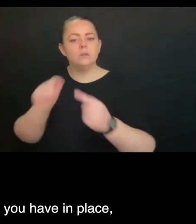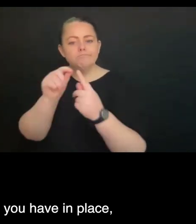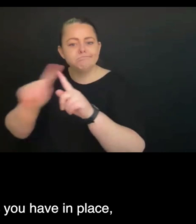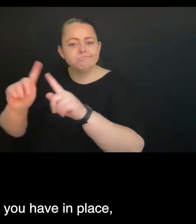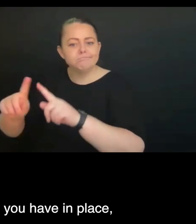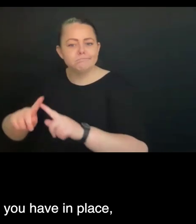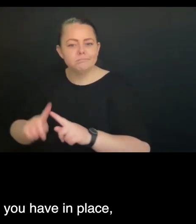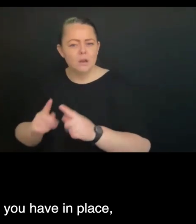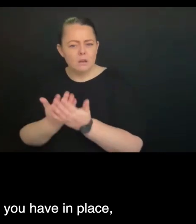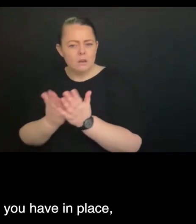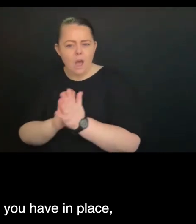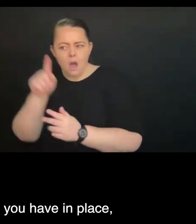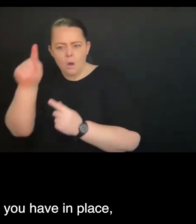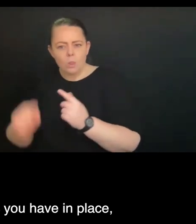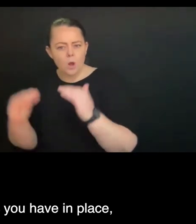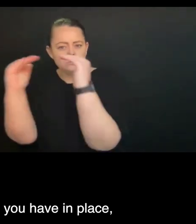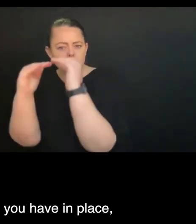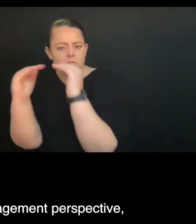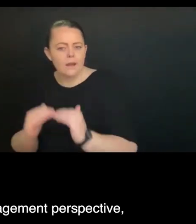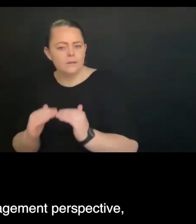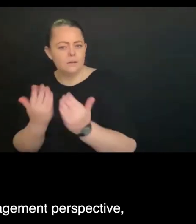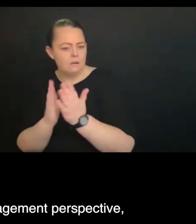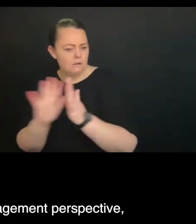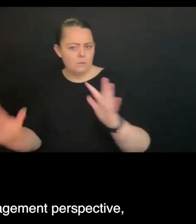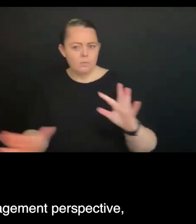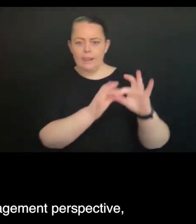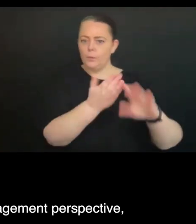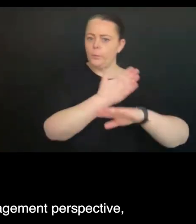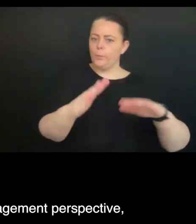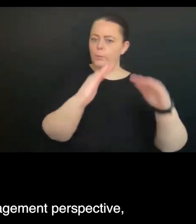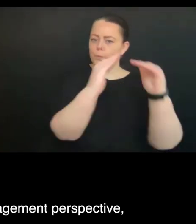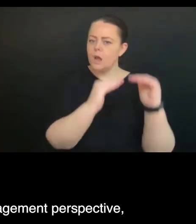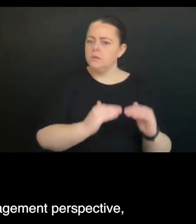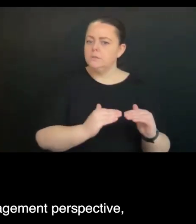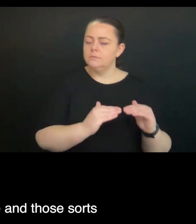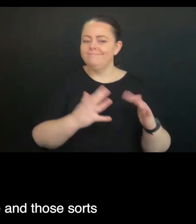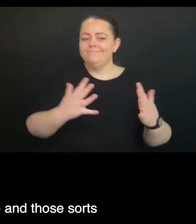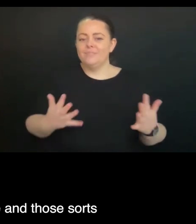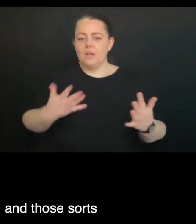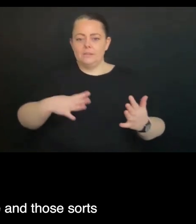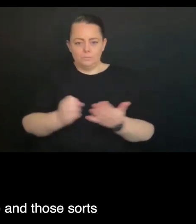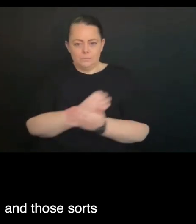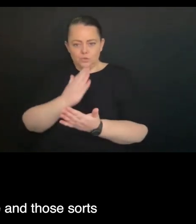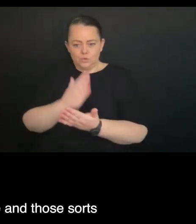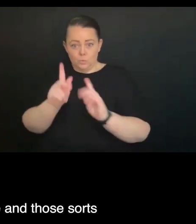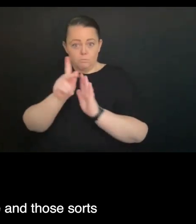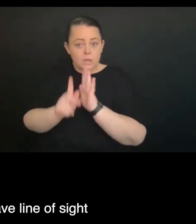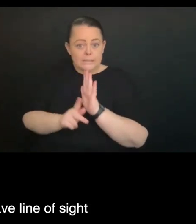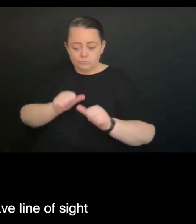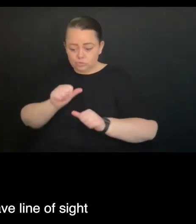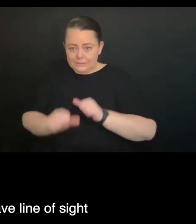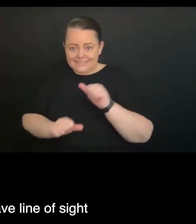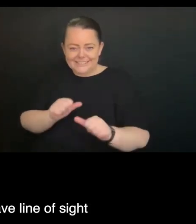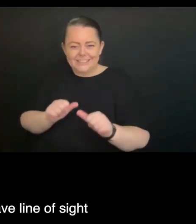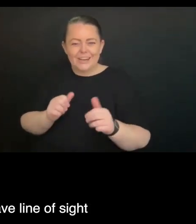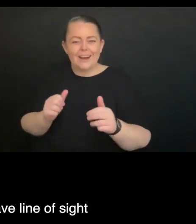the broader systems, the processes you have in place, what you're doing from a quality management perspective, a clinical governance perspective, and those sorts of